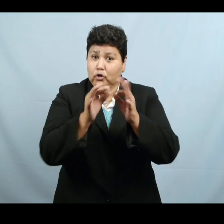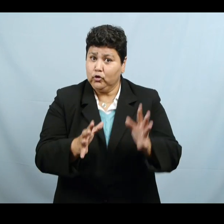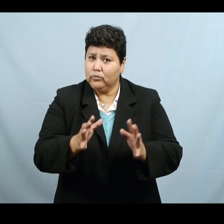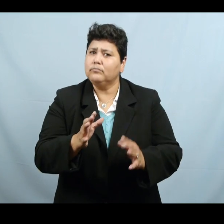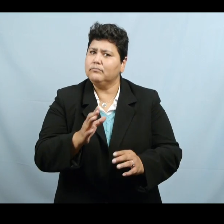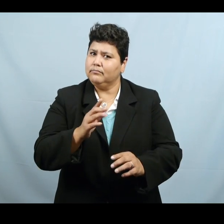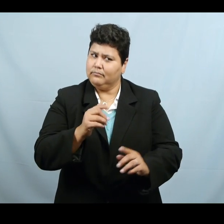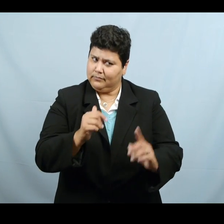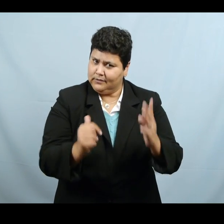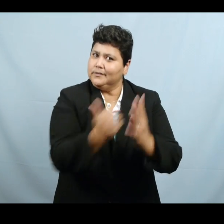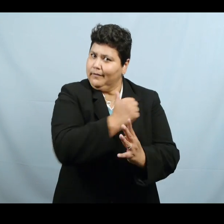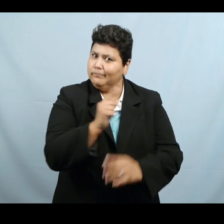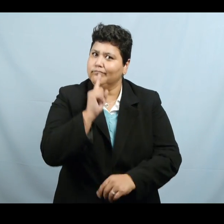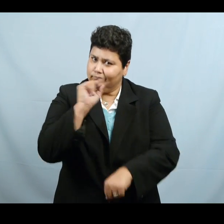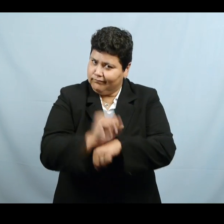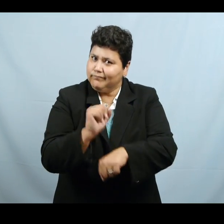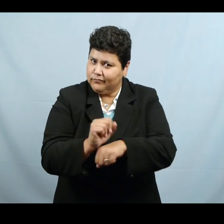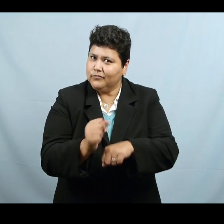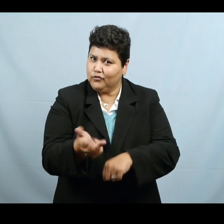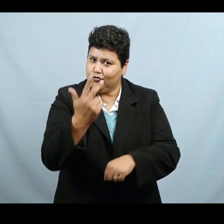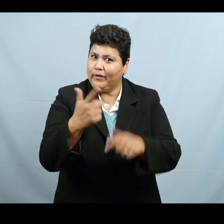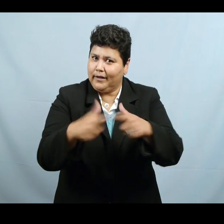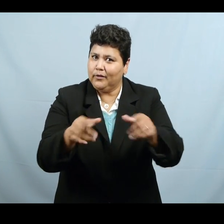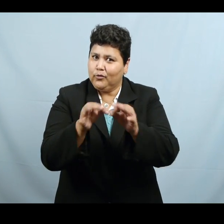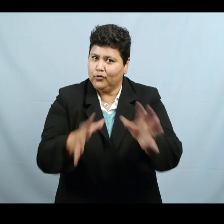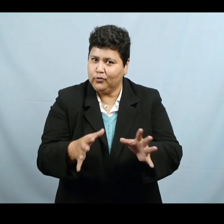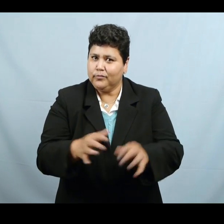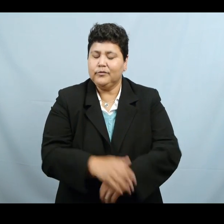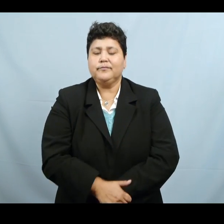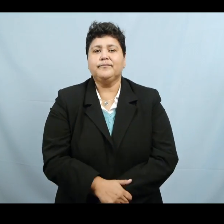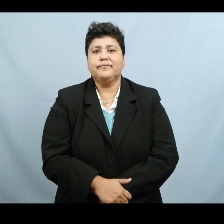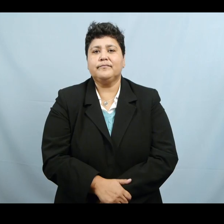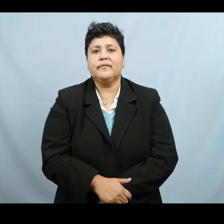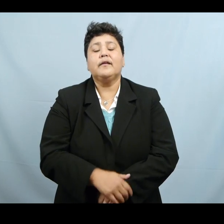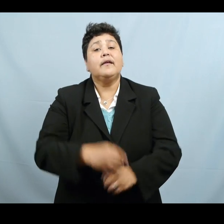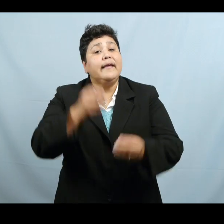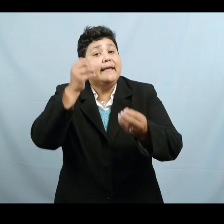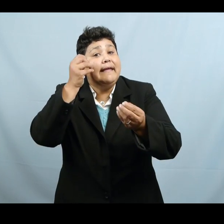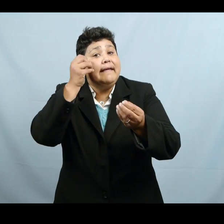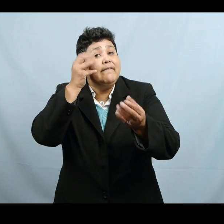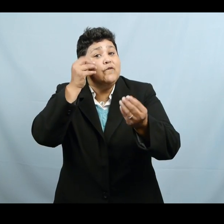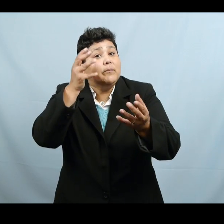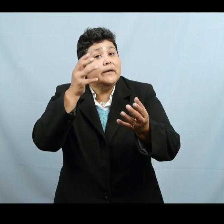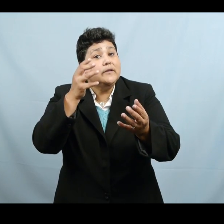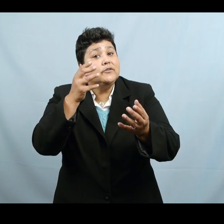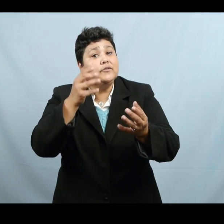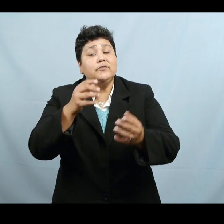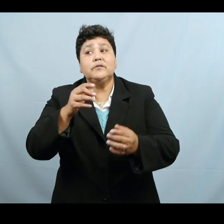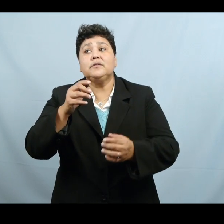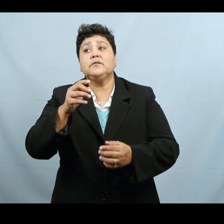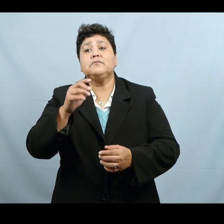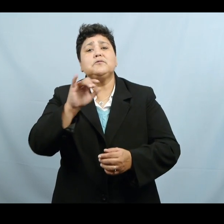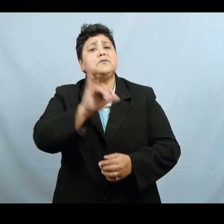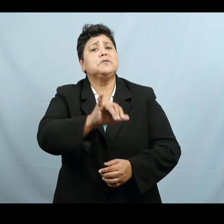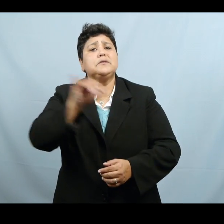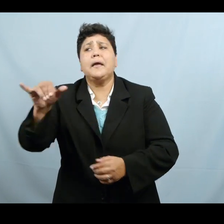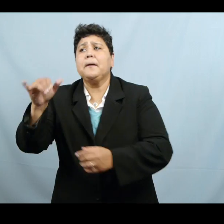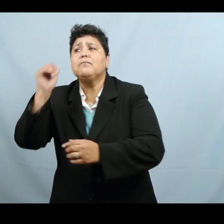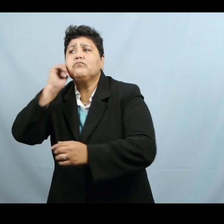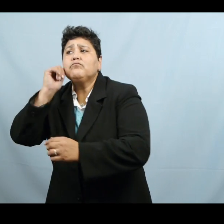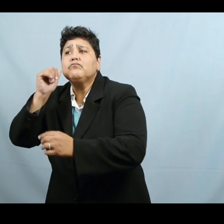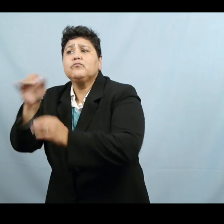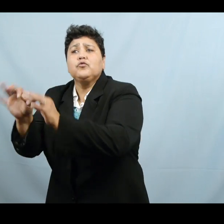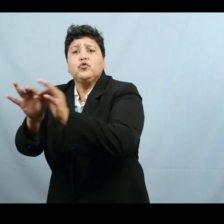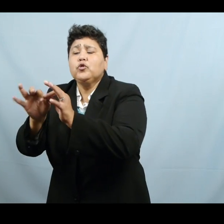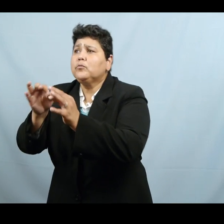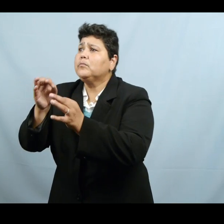interpreters, although some information has been modified. Just like in many interpreting assignments, the